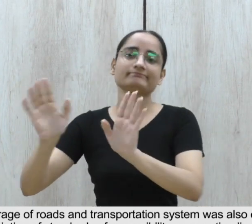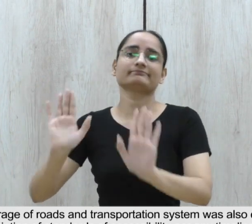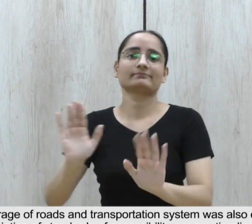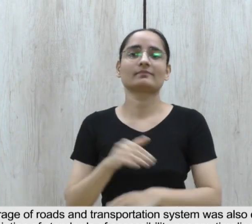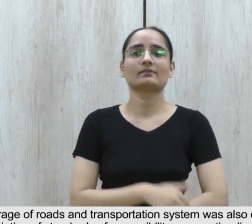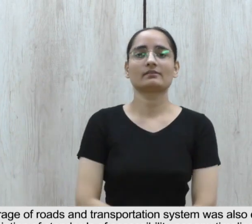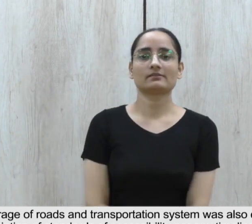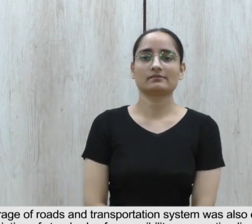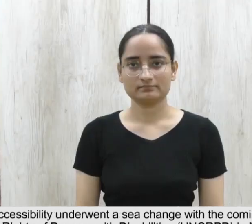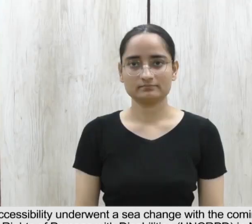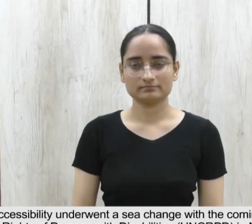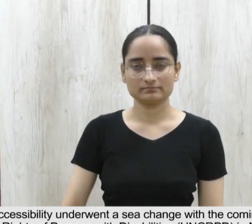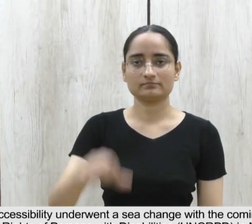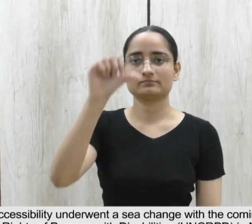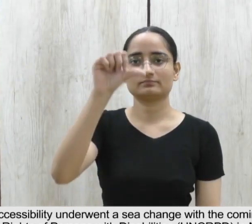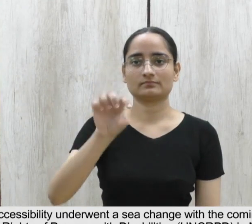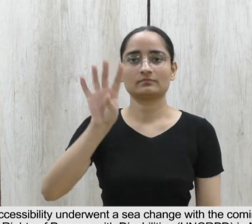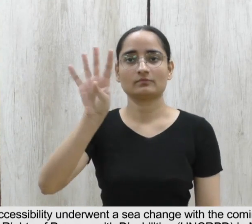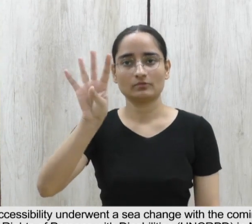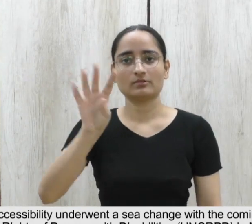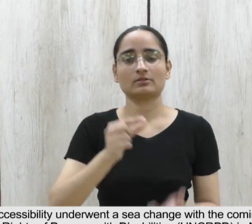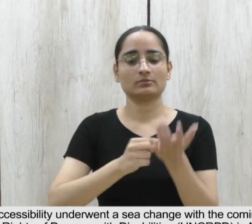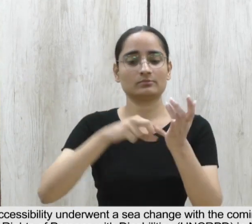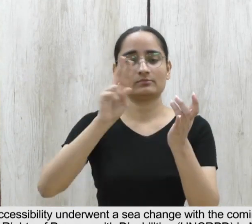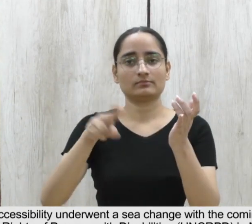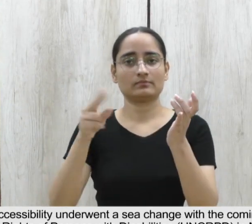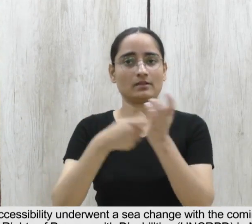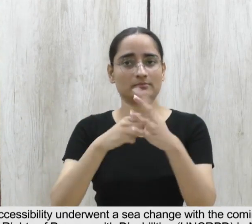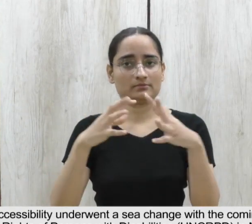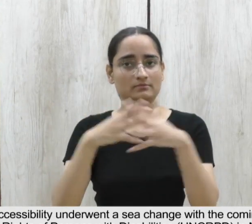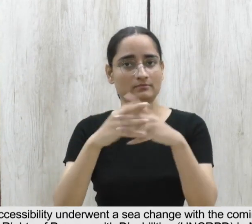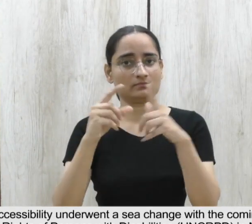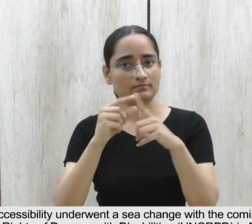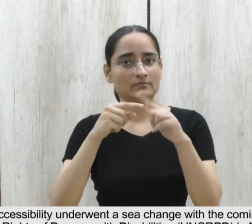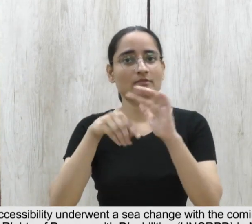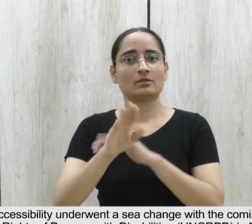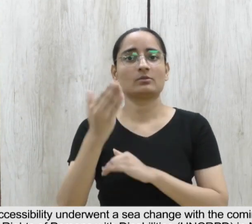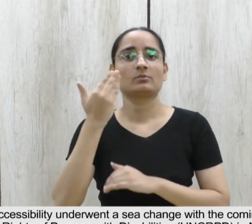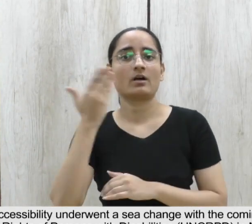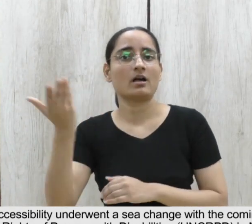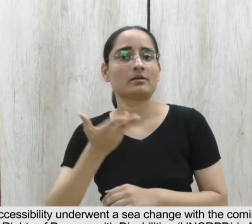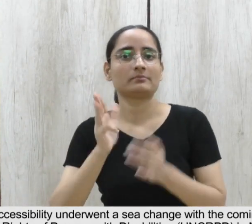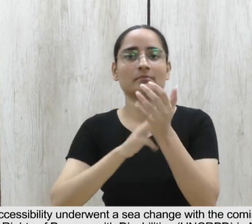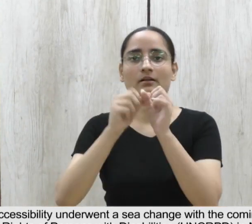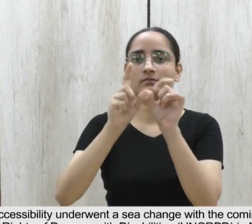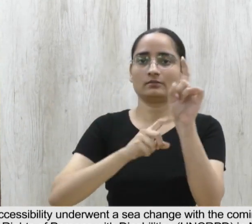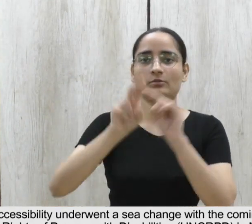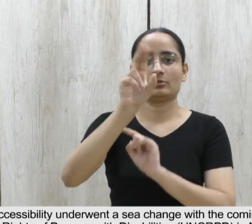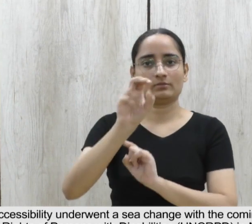compliance. 9.4. The discourse on accessibility underwent a sea change with the coming into